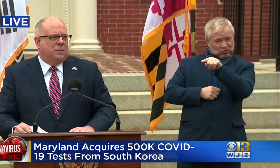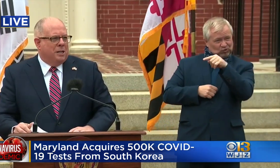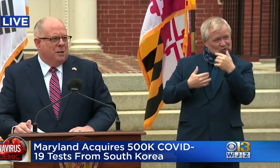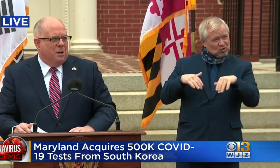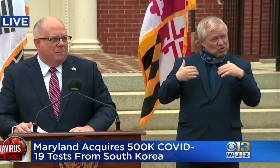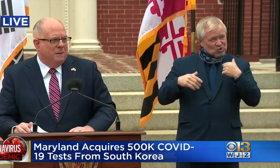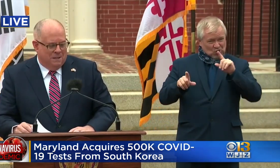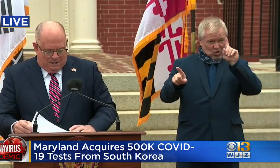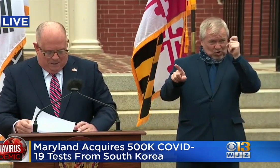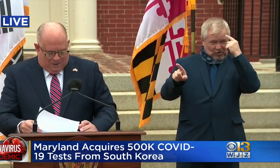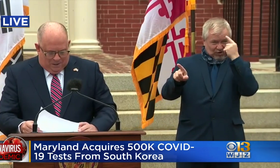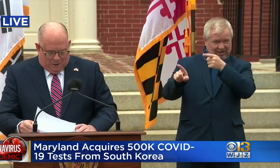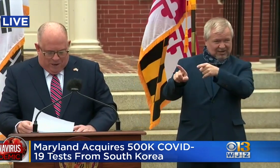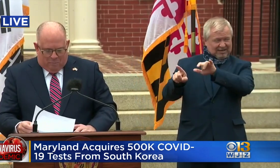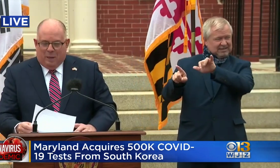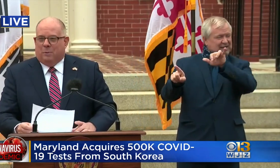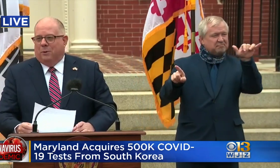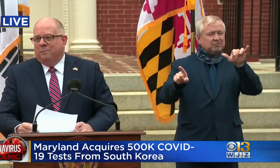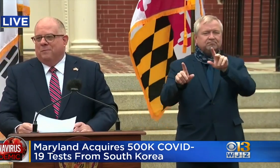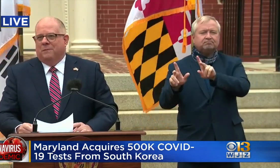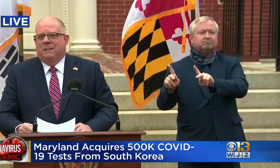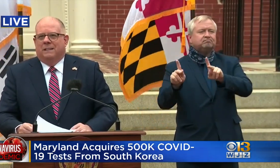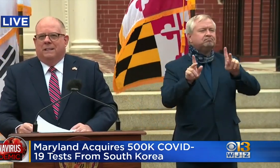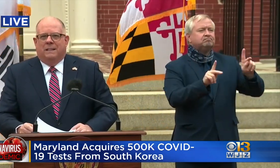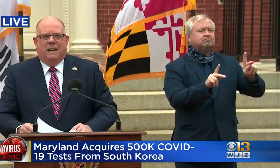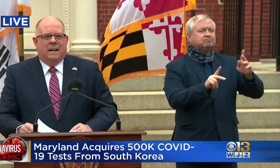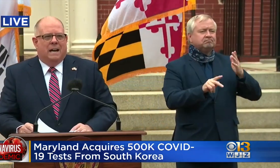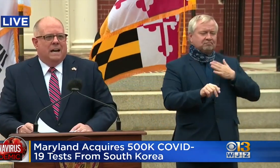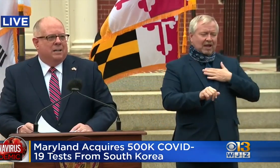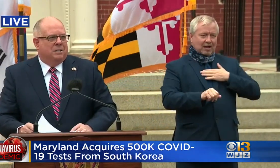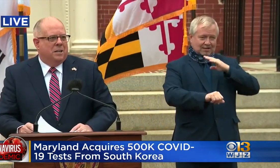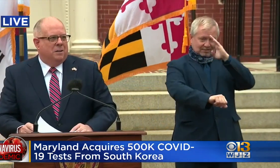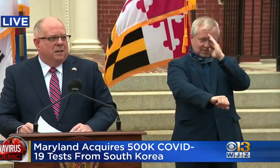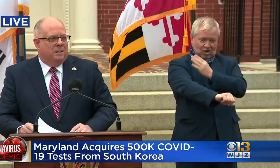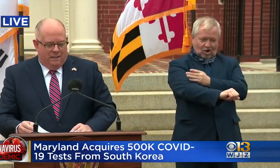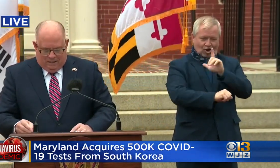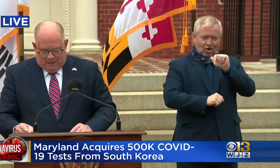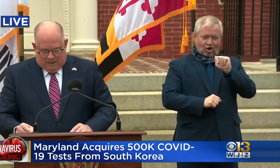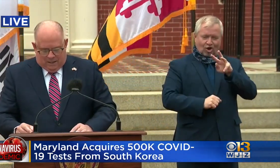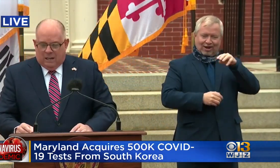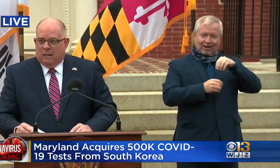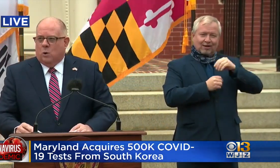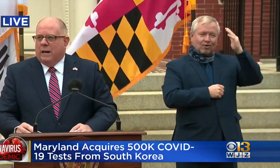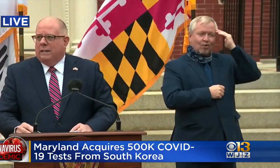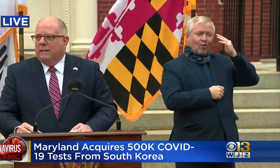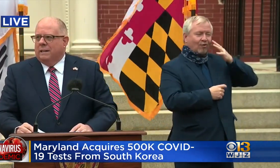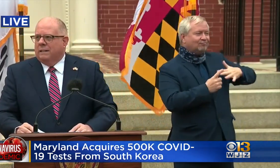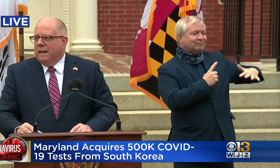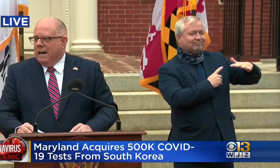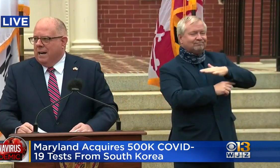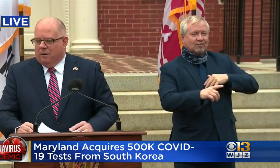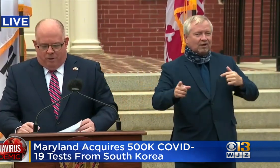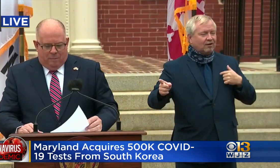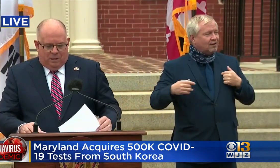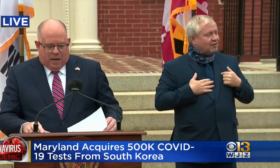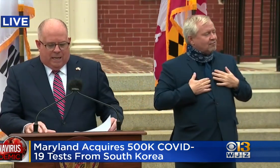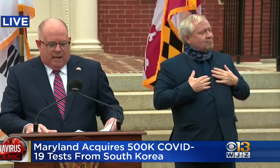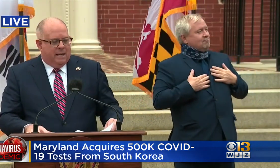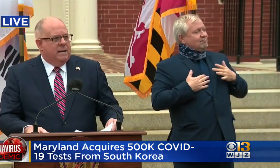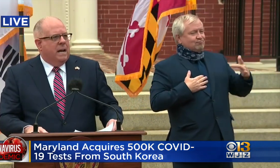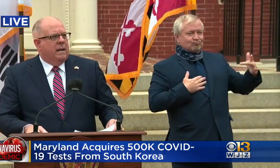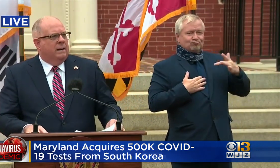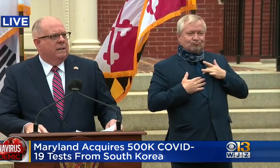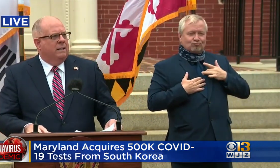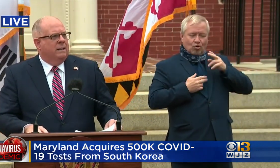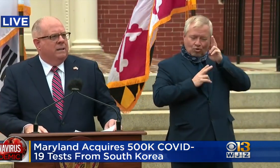means a son-in-law to the Korean people. And I considered it quite an honor for him to say